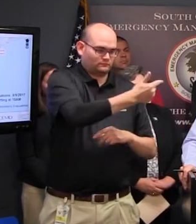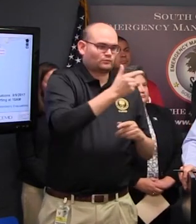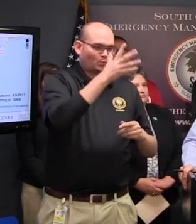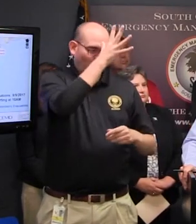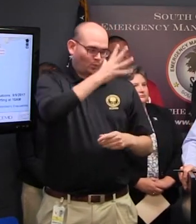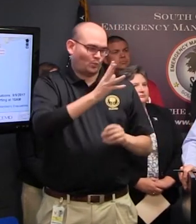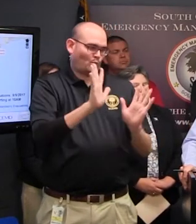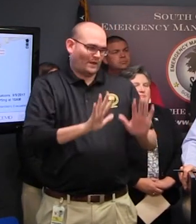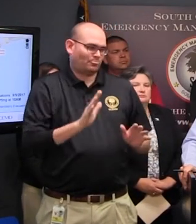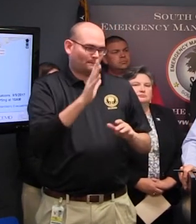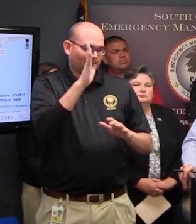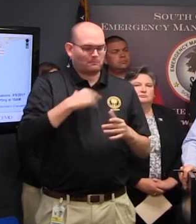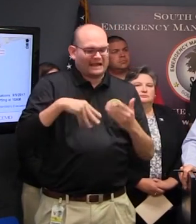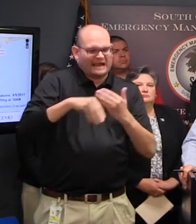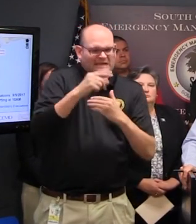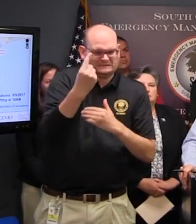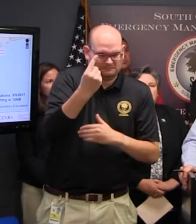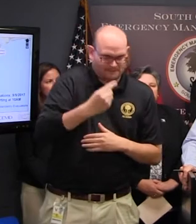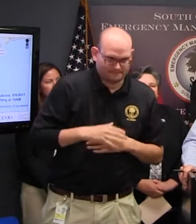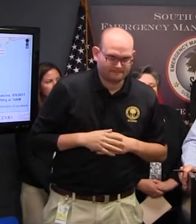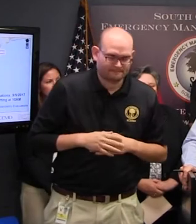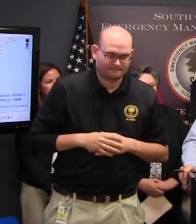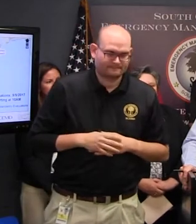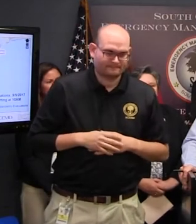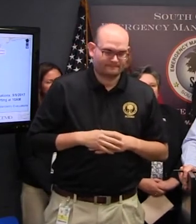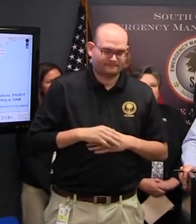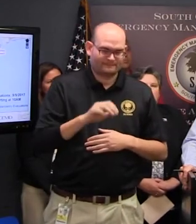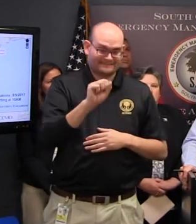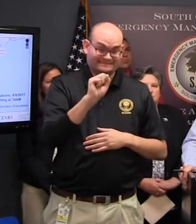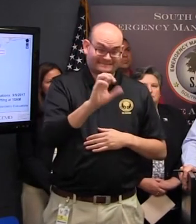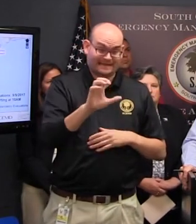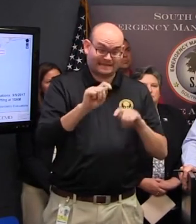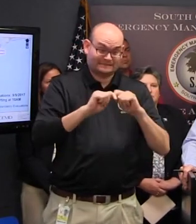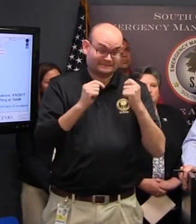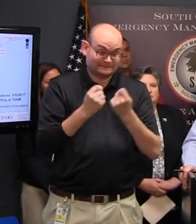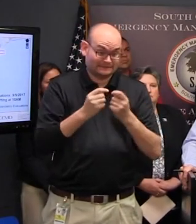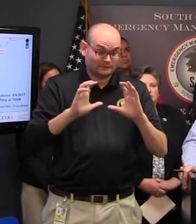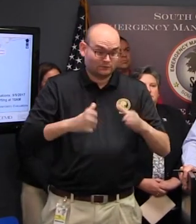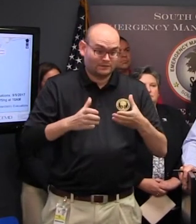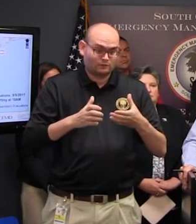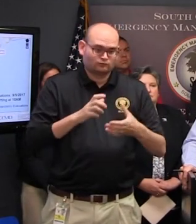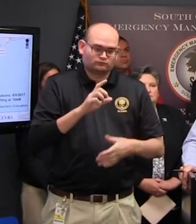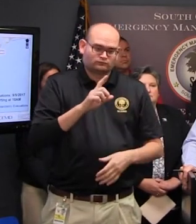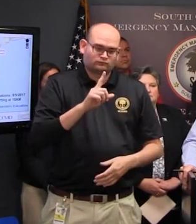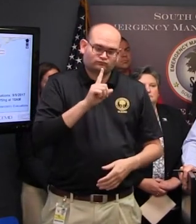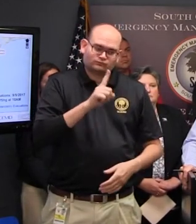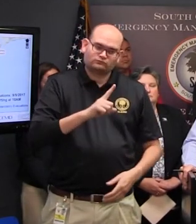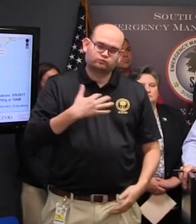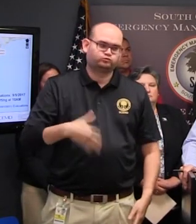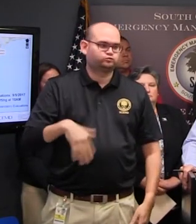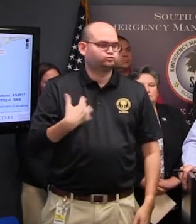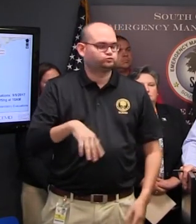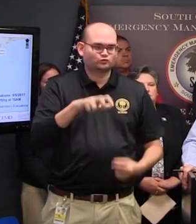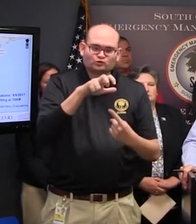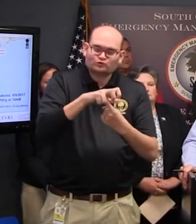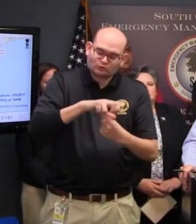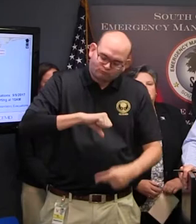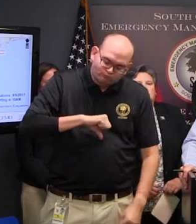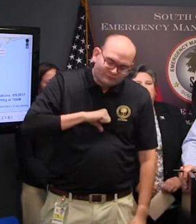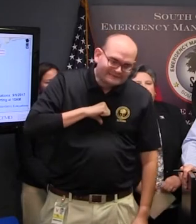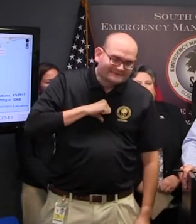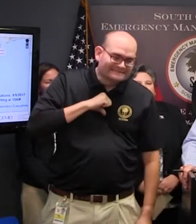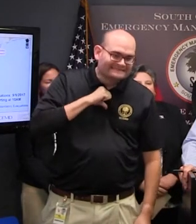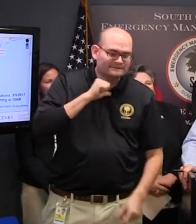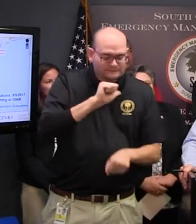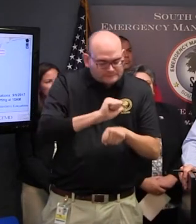proud of the way Team South Carolina has devised through a lot of work a lot of thought